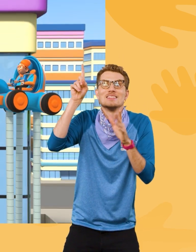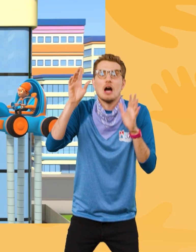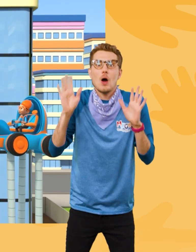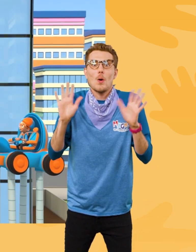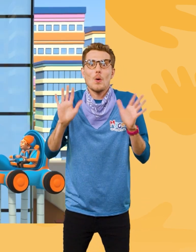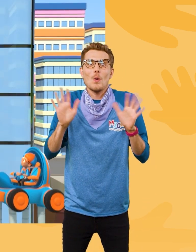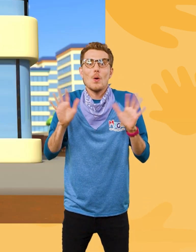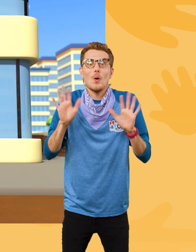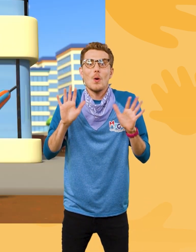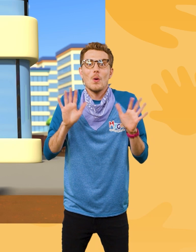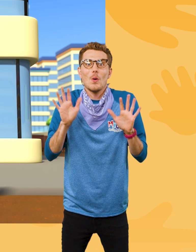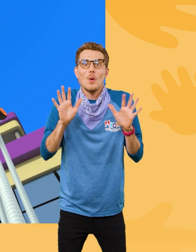below!